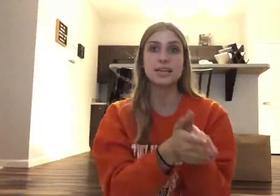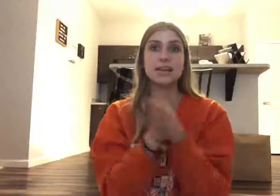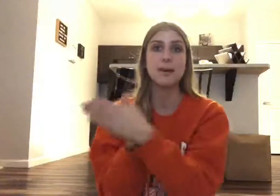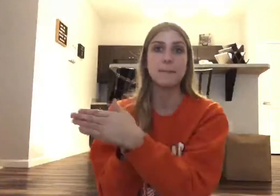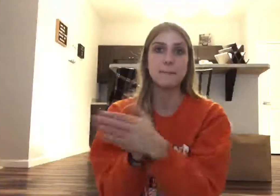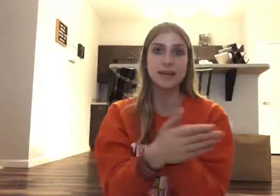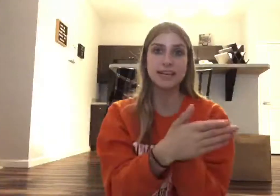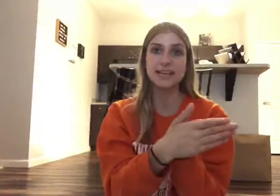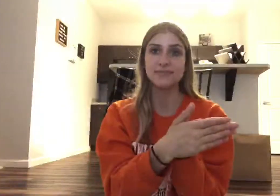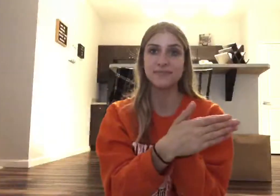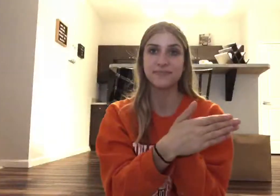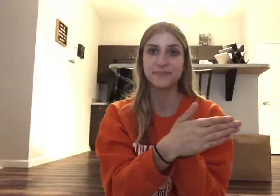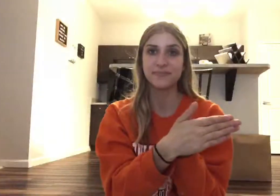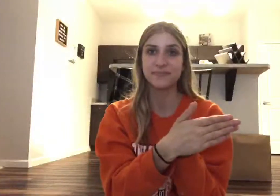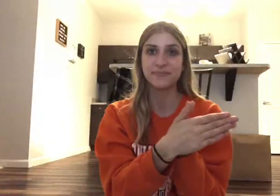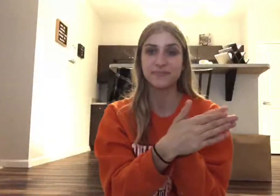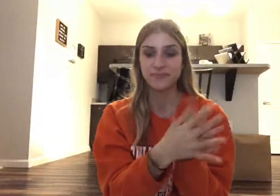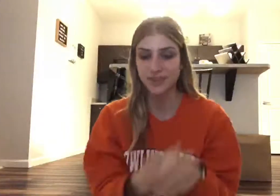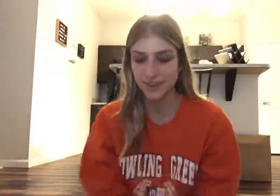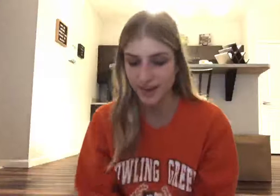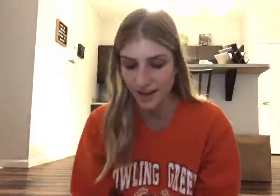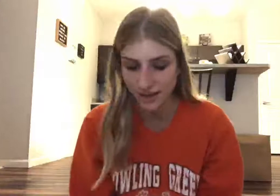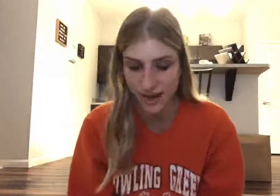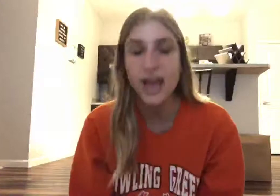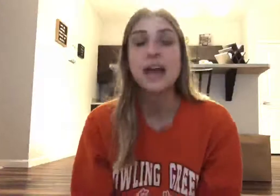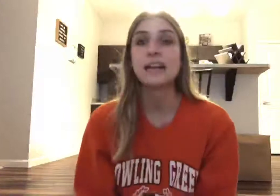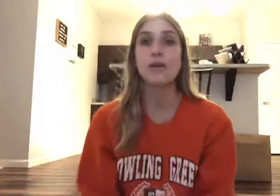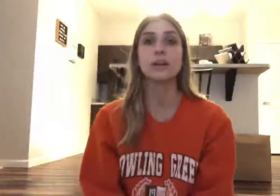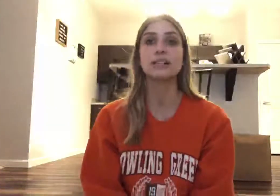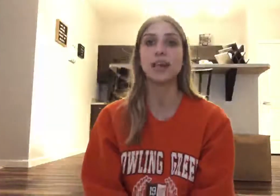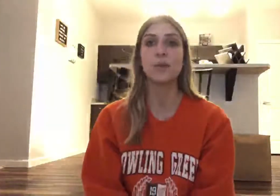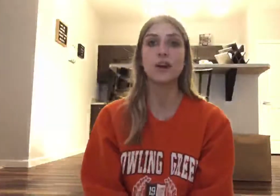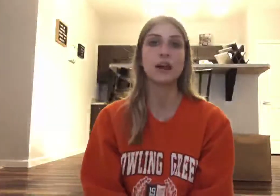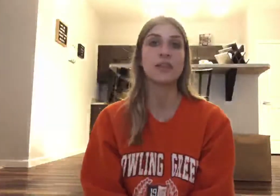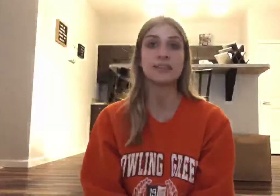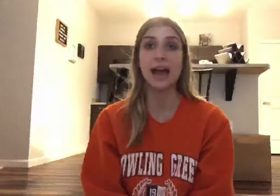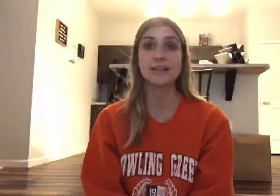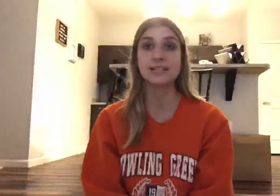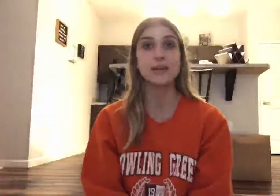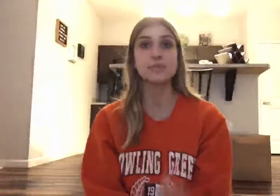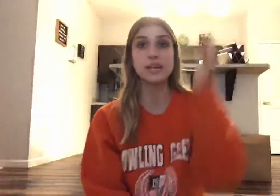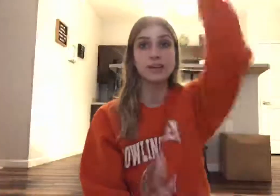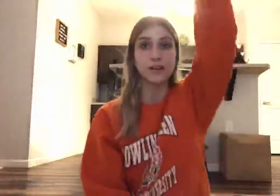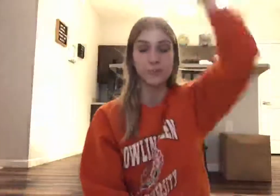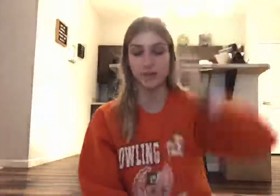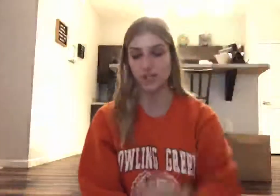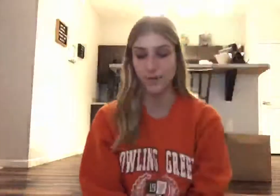Monkey, monkey, monkey. Good, okay. Now we're gonna say a word and on the last sound you hear, you're gonna punch up,